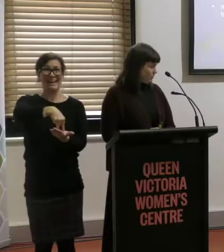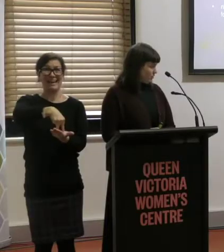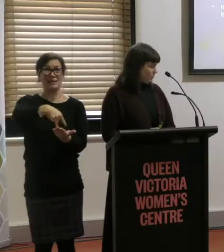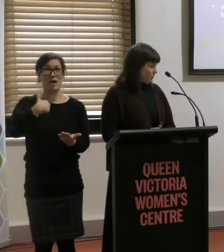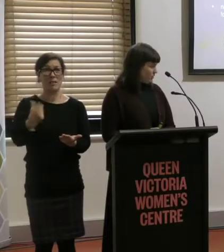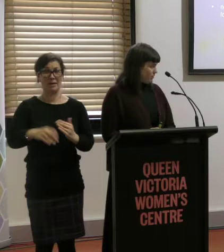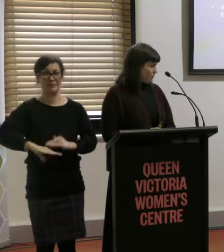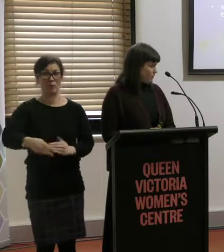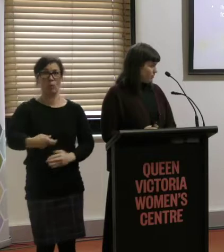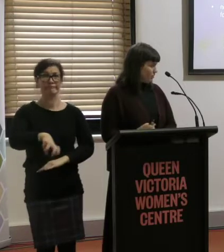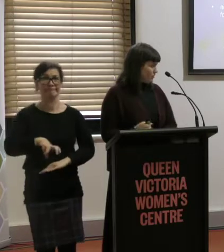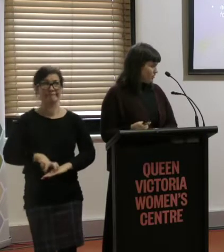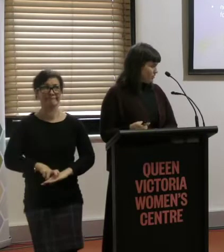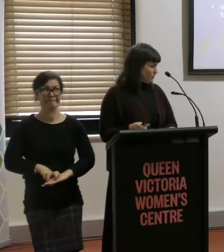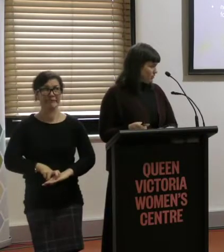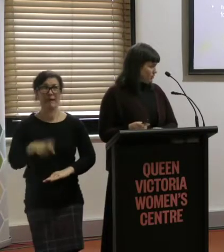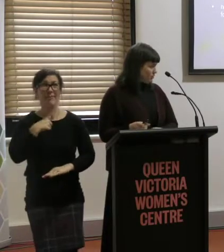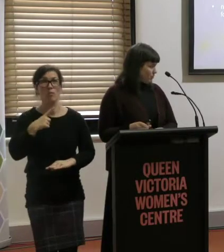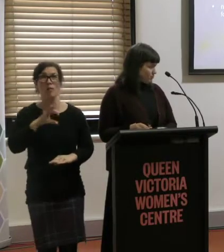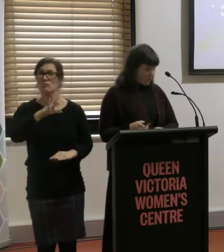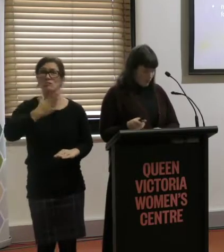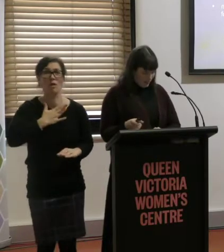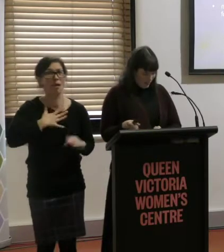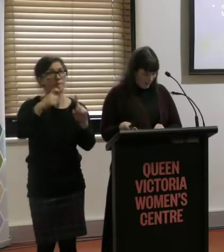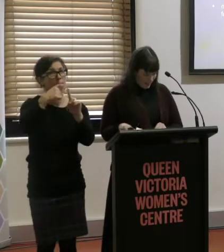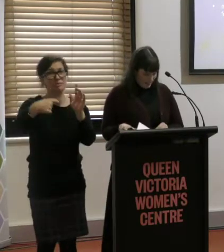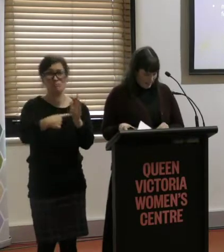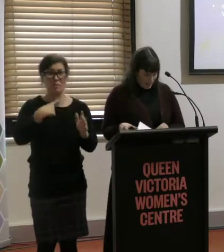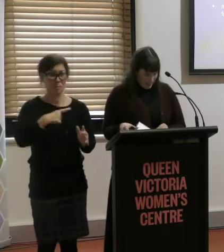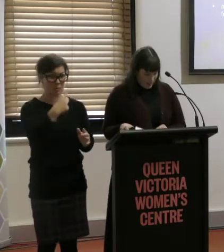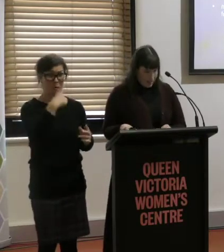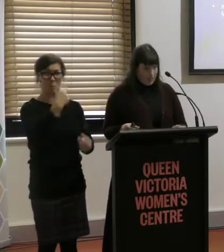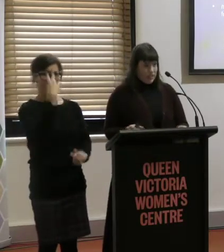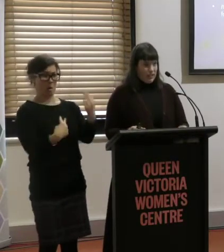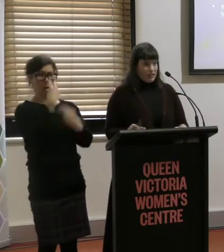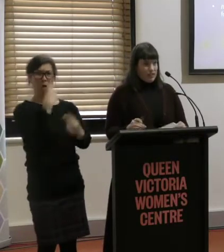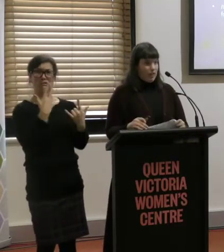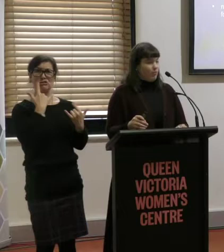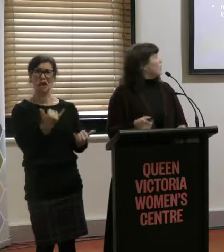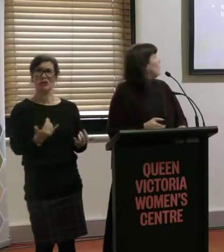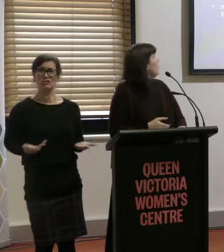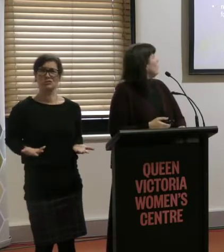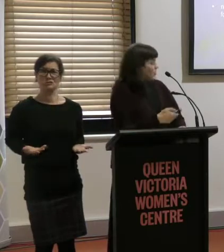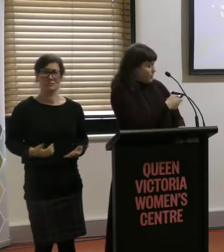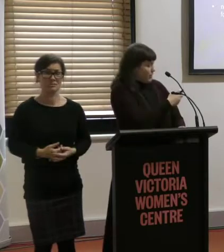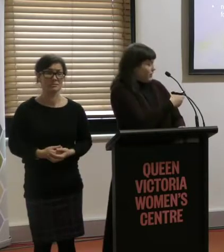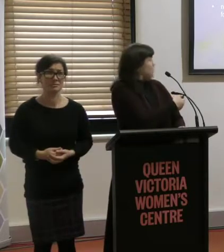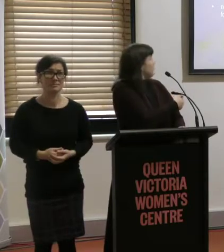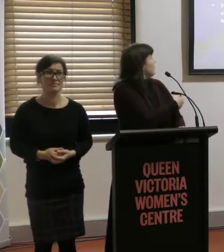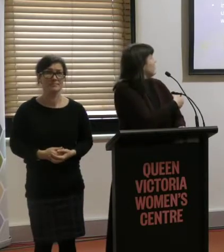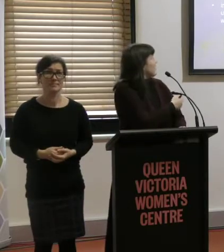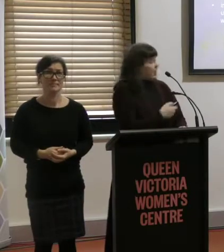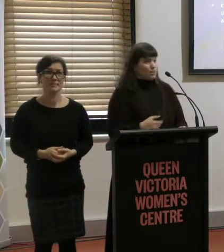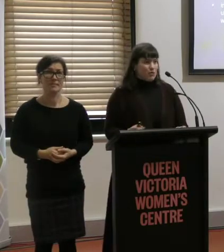hence why I avoid public transport. Okay. So the next... Oops, sorry.